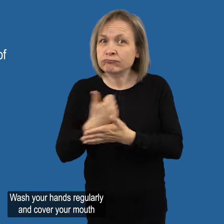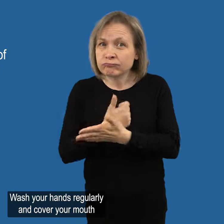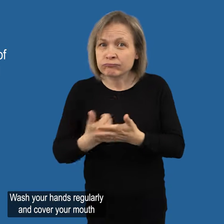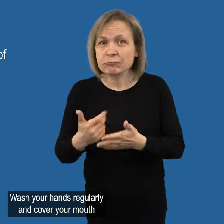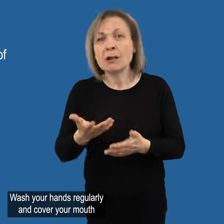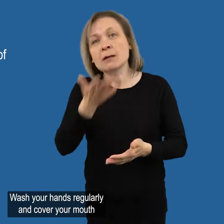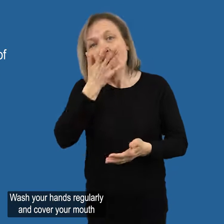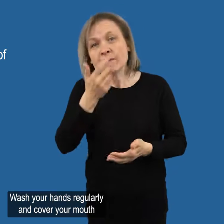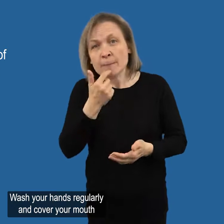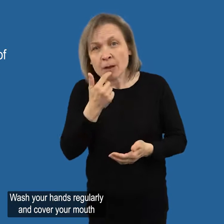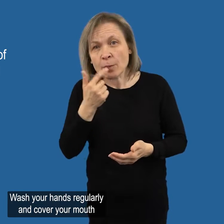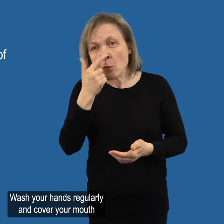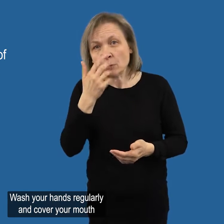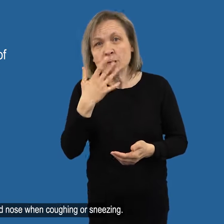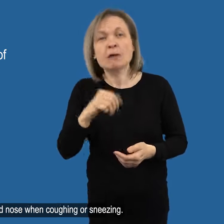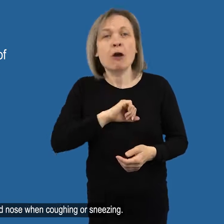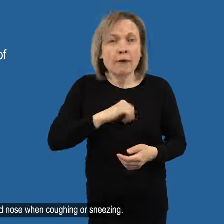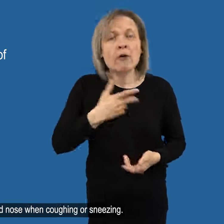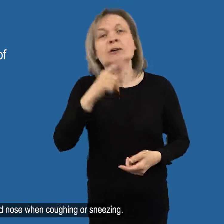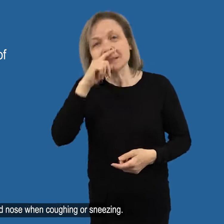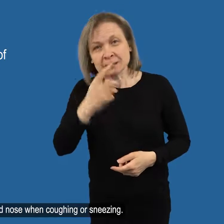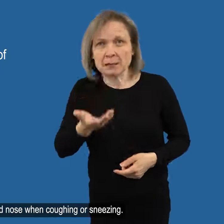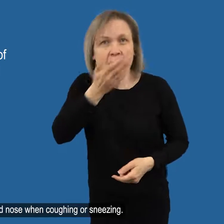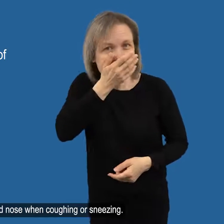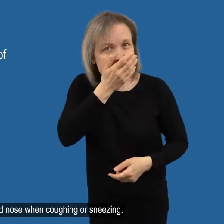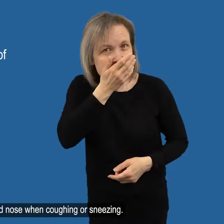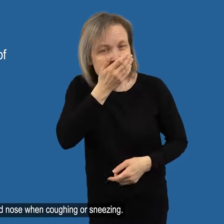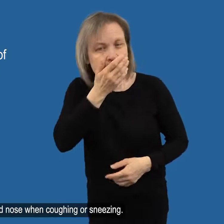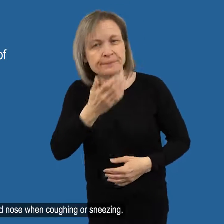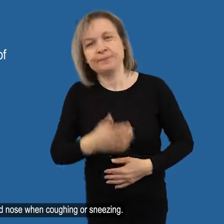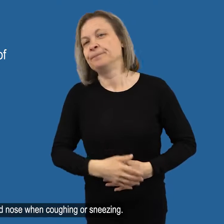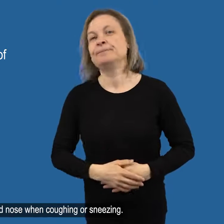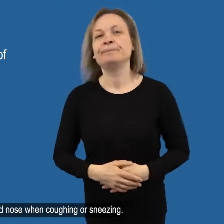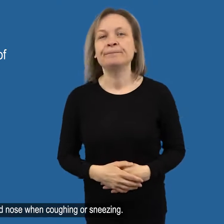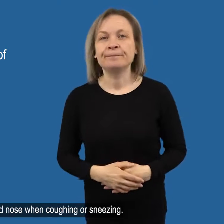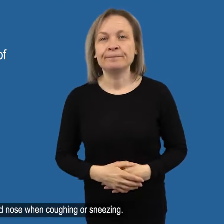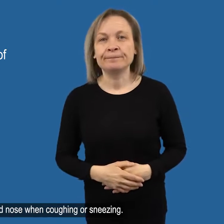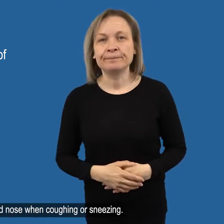Wash your hands regularly and cover your mouth and nose when coughing or sneezing